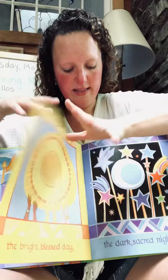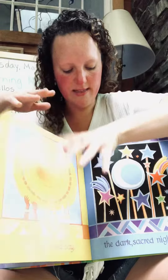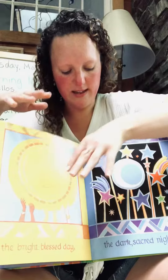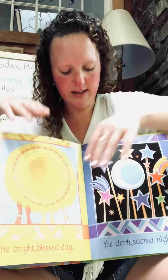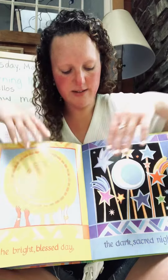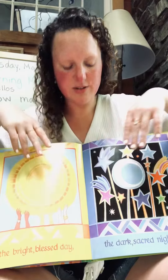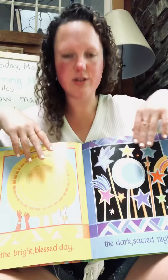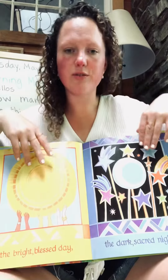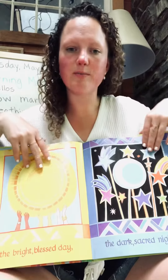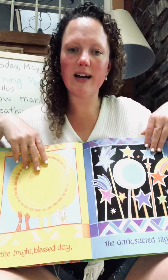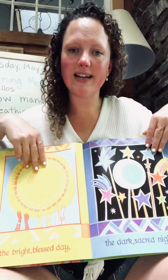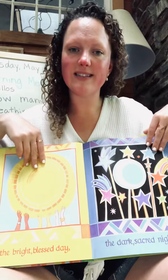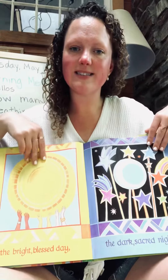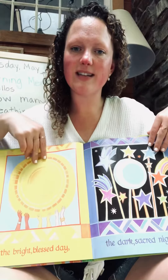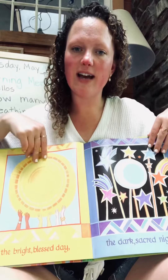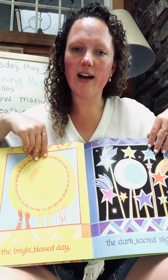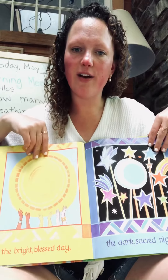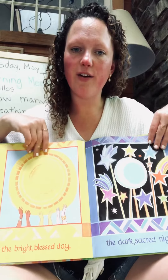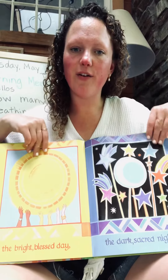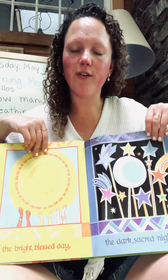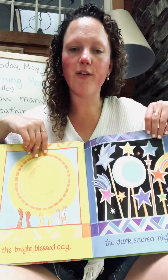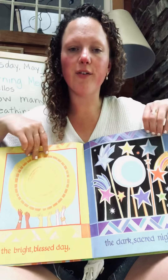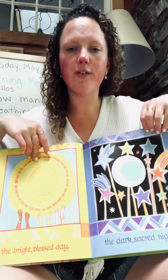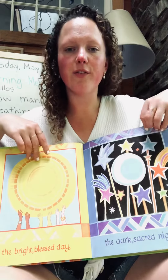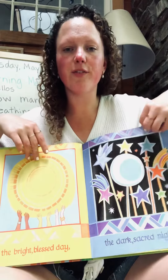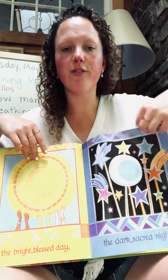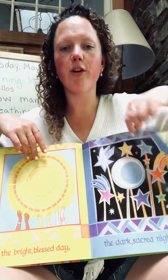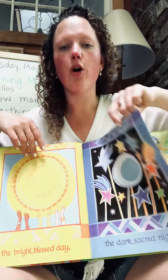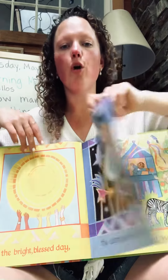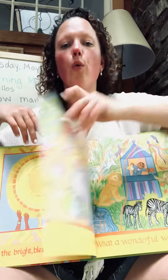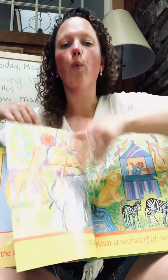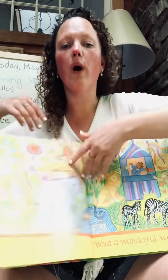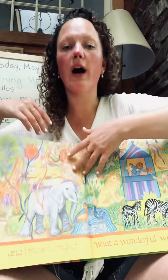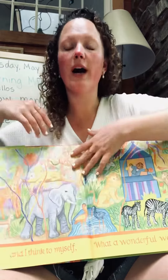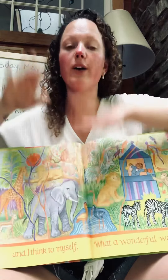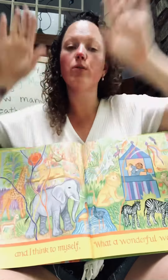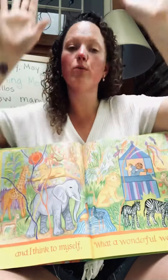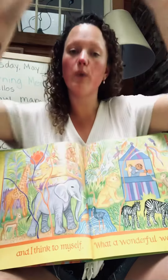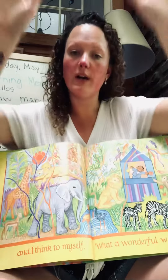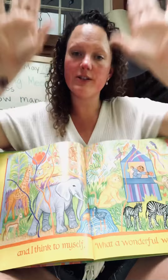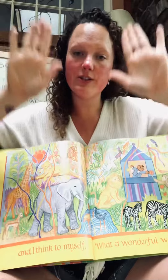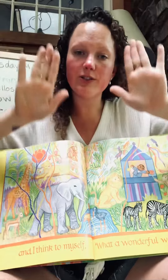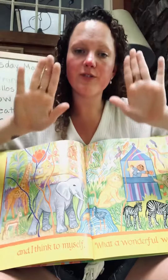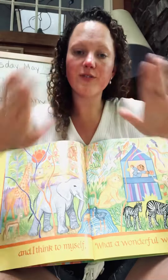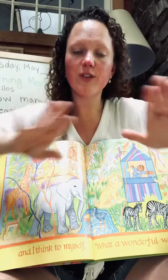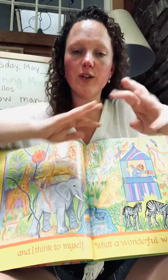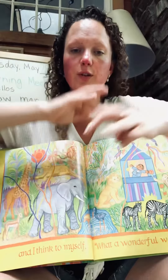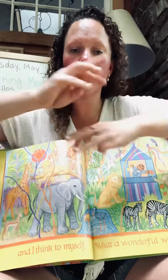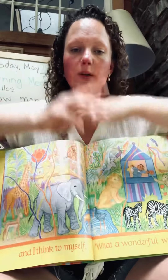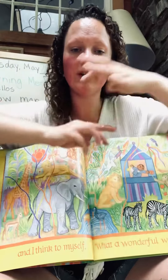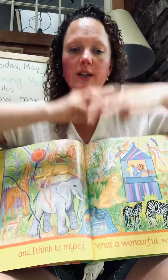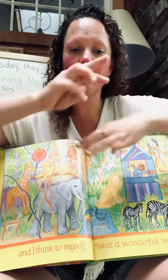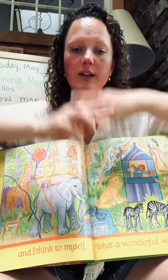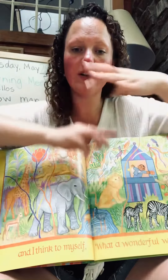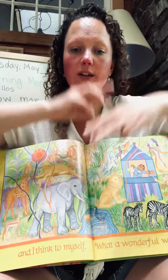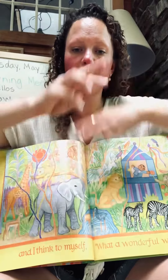think to myself what a wonderful world.